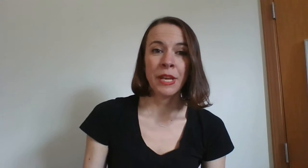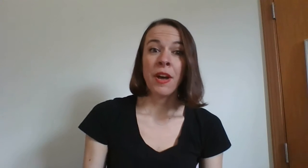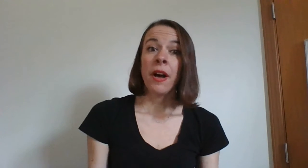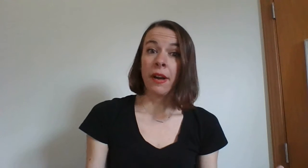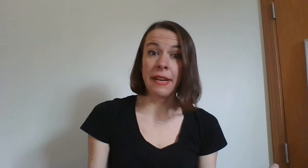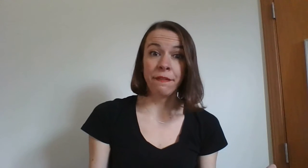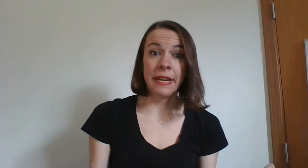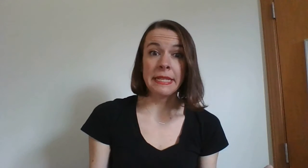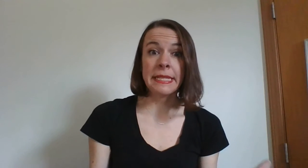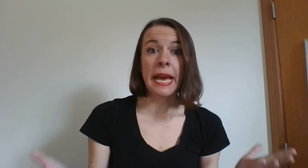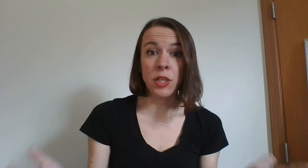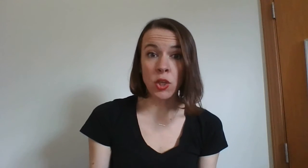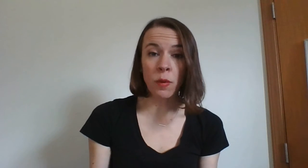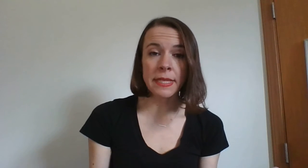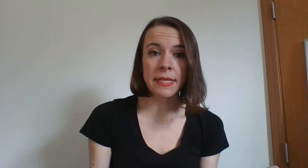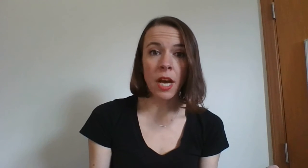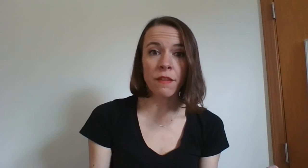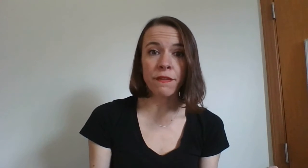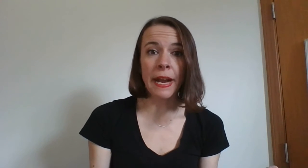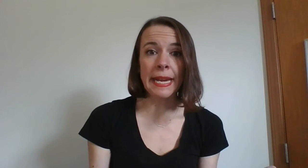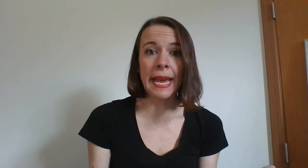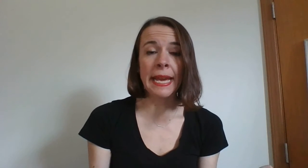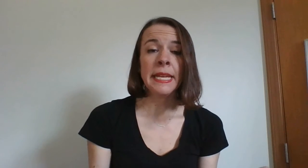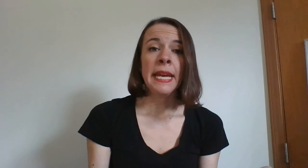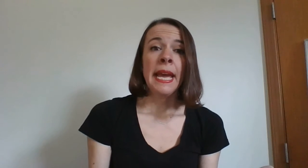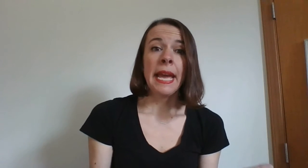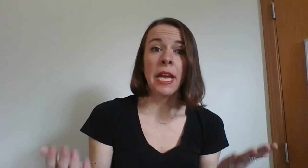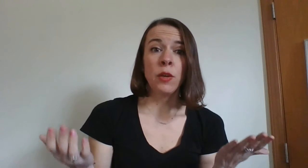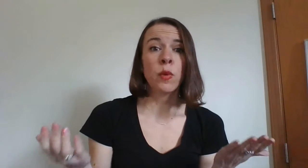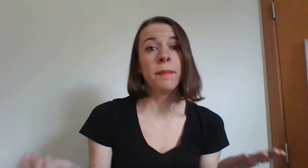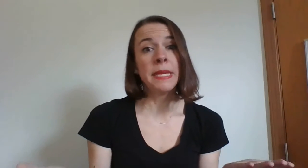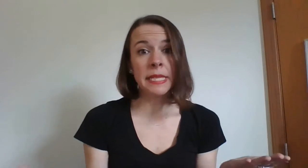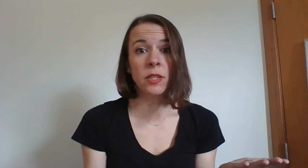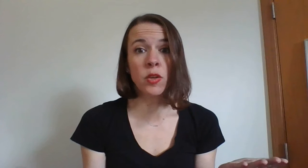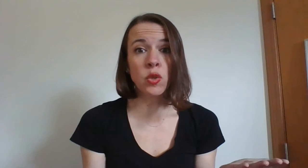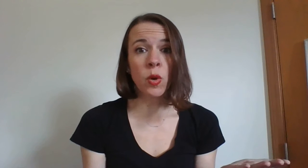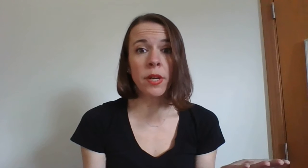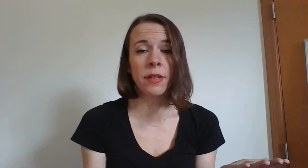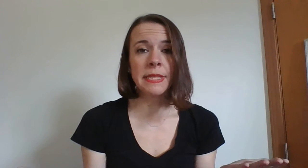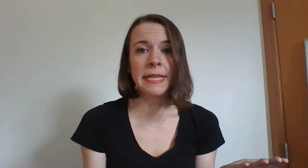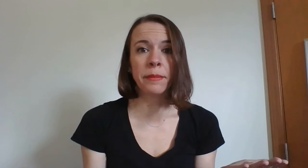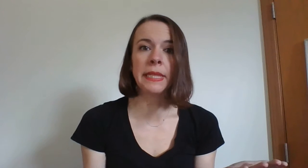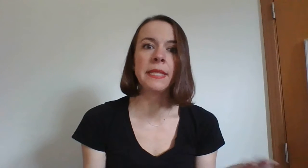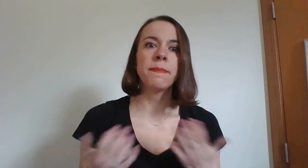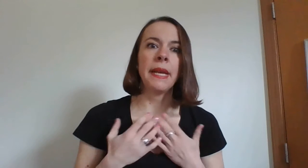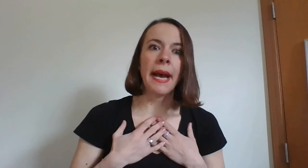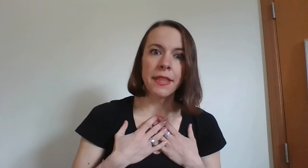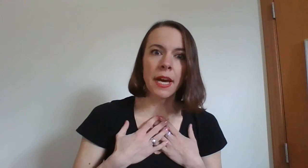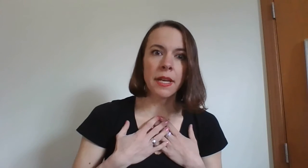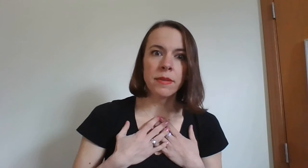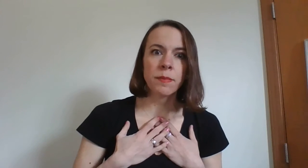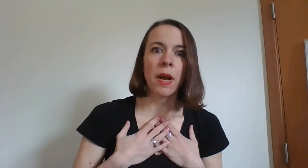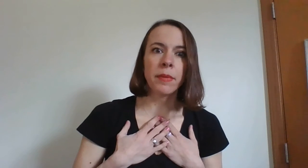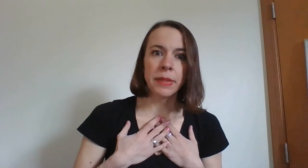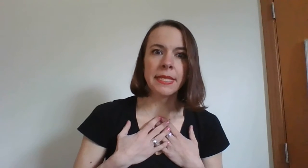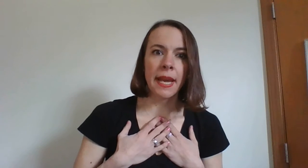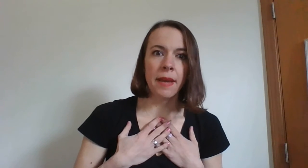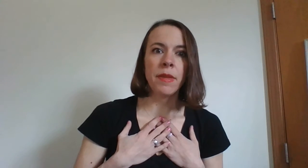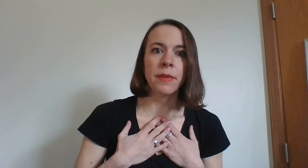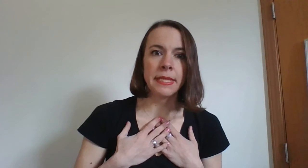all right friends I know it's not Friday and we're missing those warrior assemblies but I thought it was probably time that we